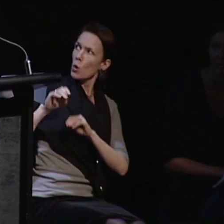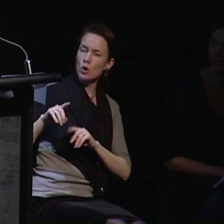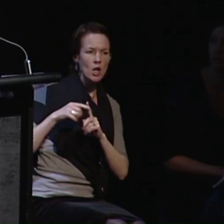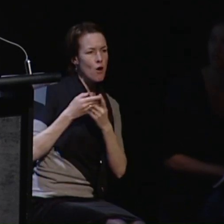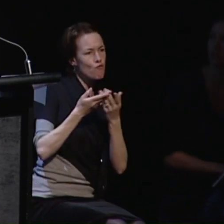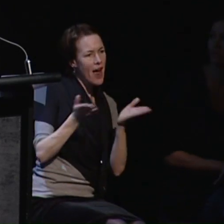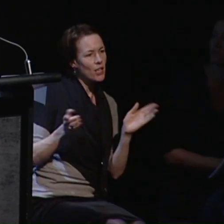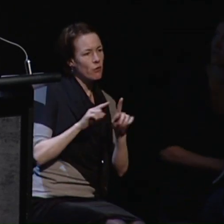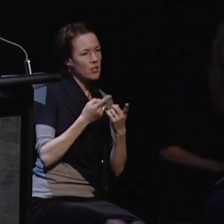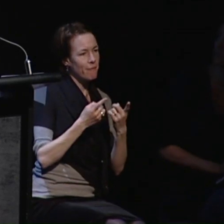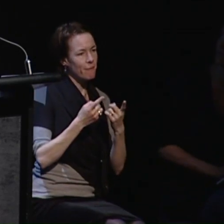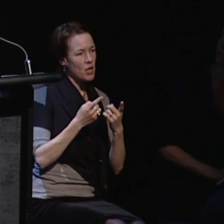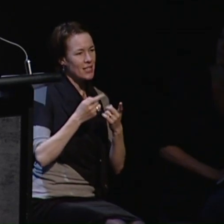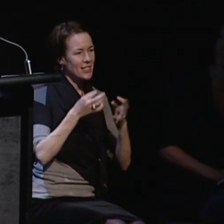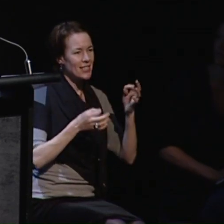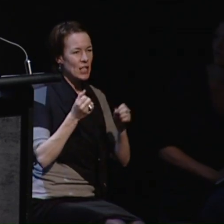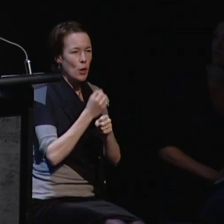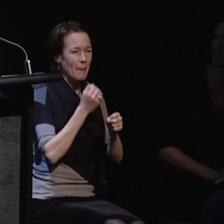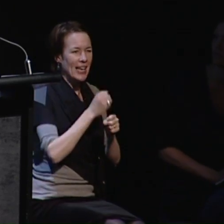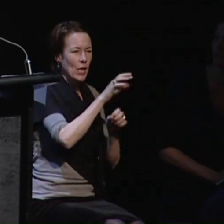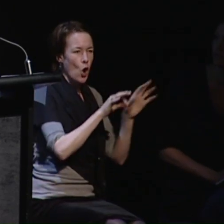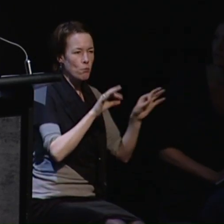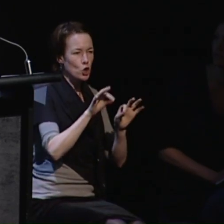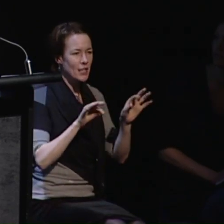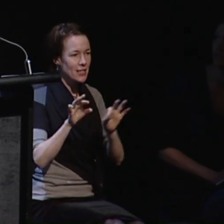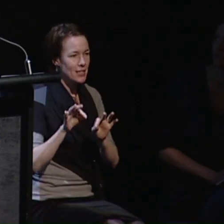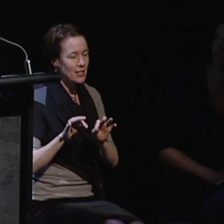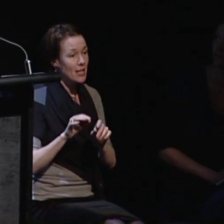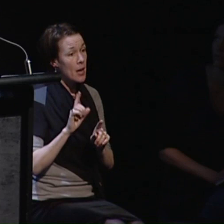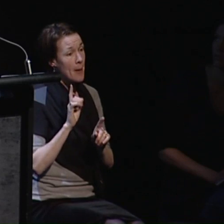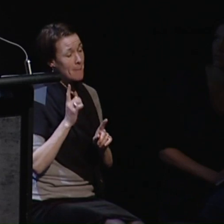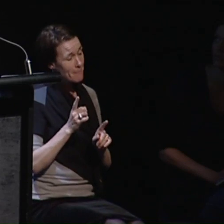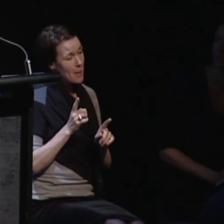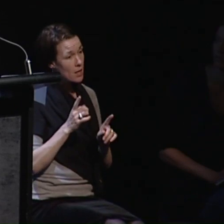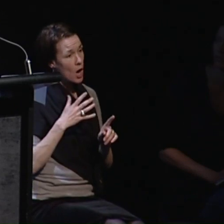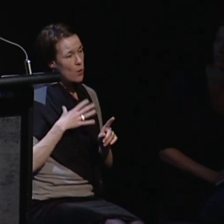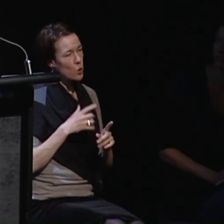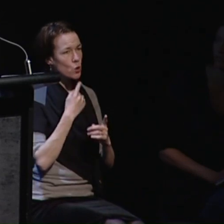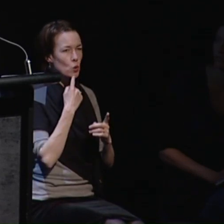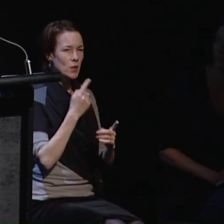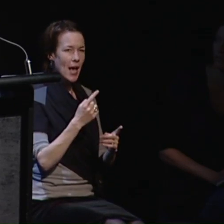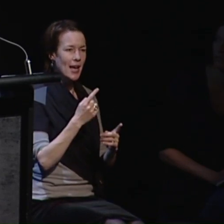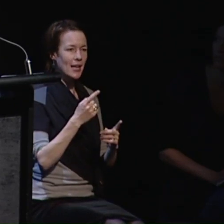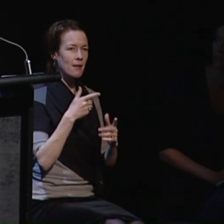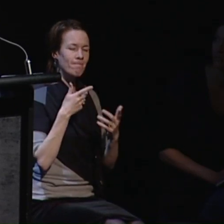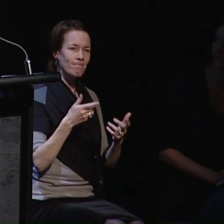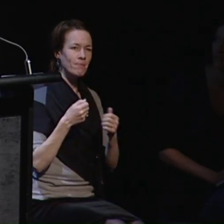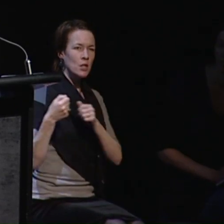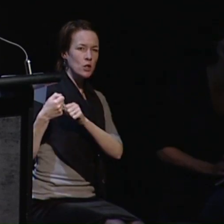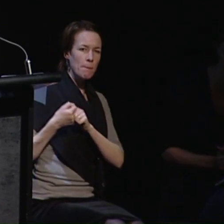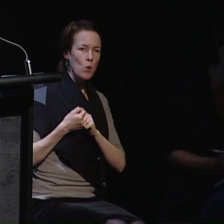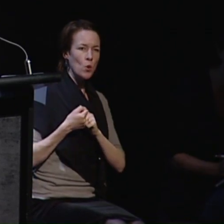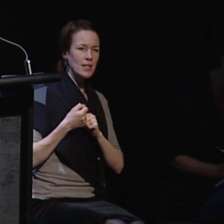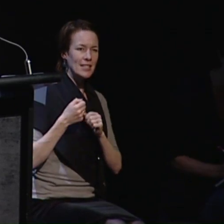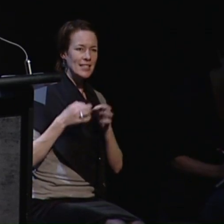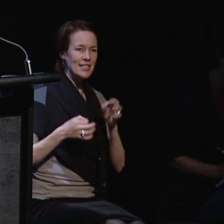But it's here that I just would like to say that what supported decision making is about is partnership and you're